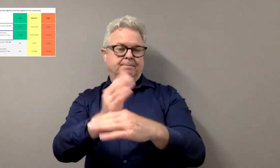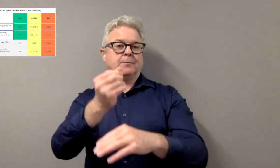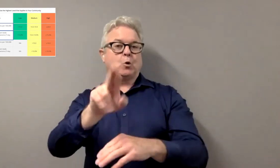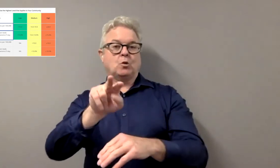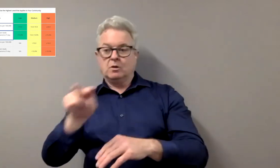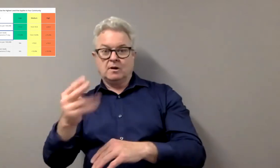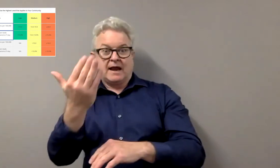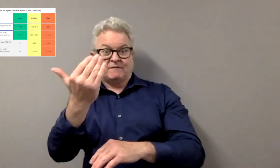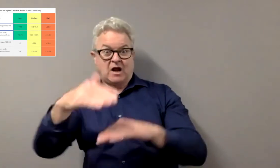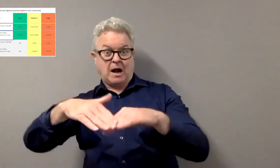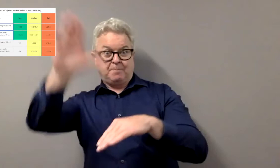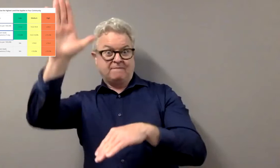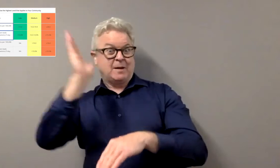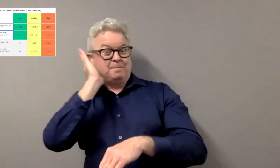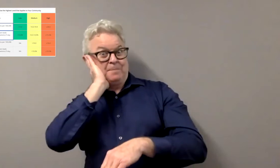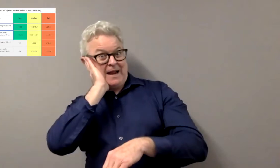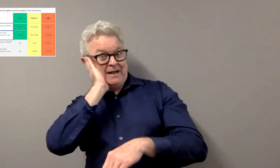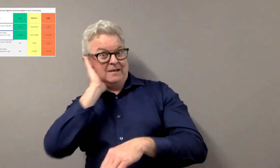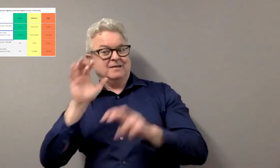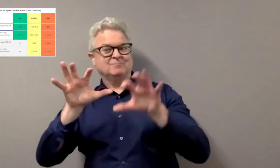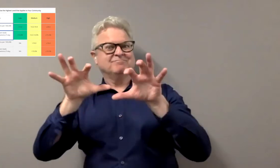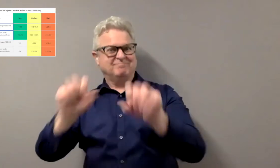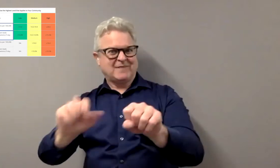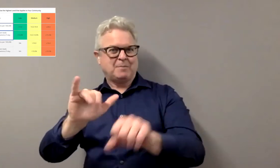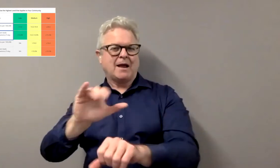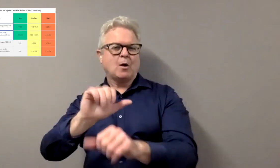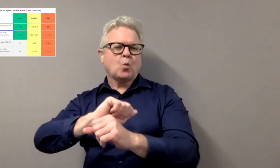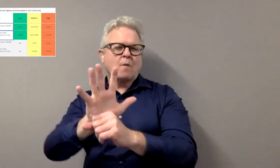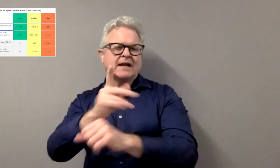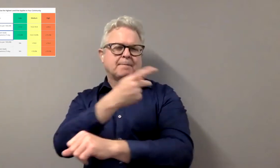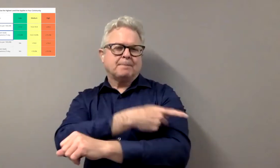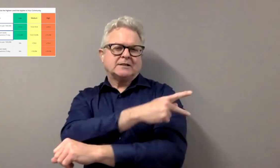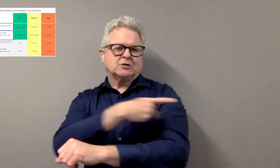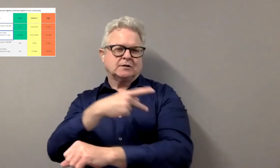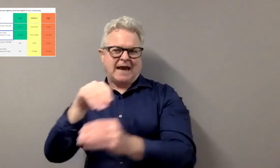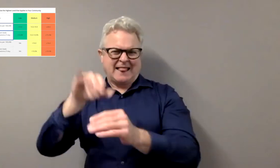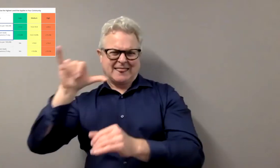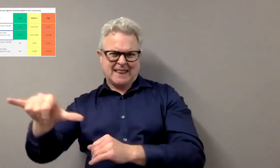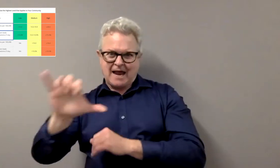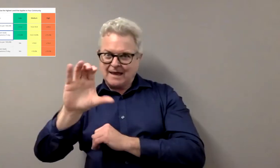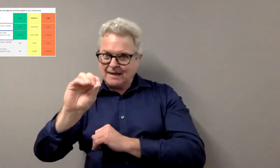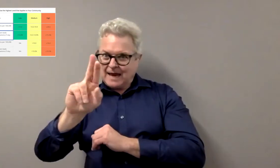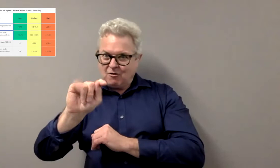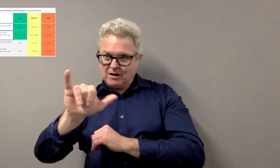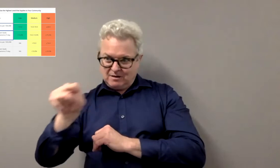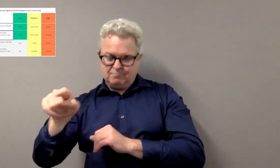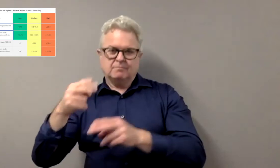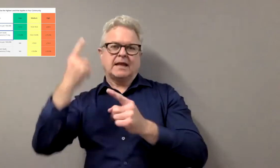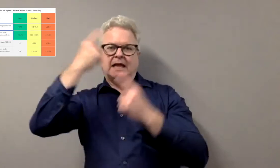medium. Or if a bed occupancy is 15 and above, that are related to COVID patients that are occupying that bed count,